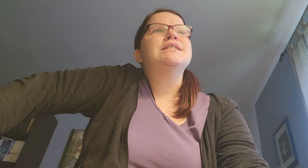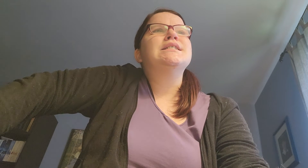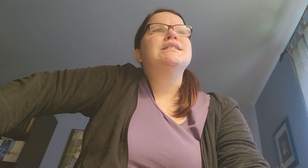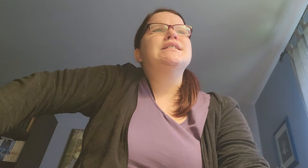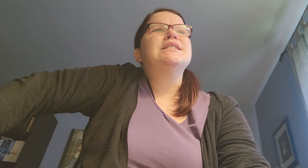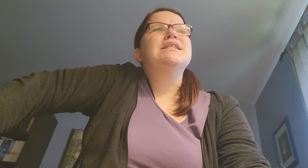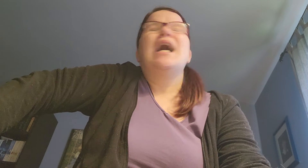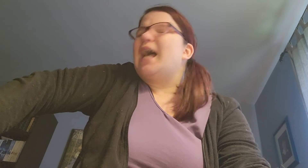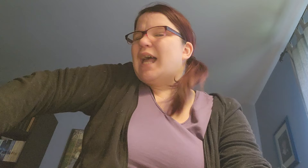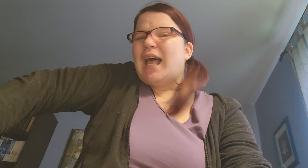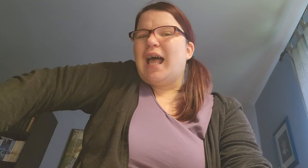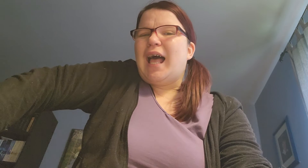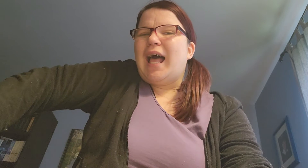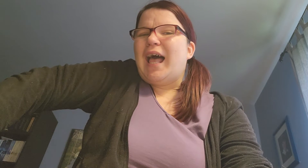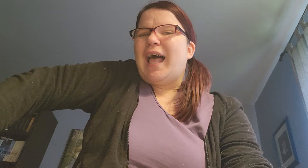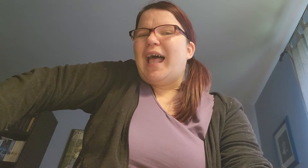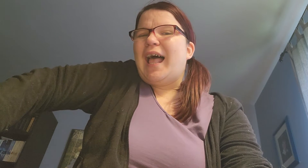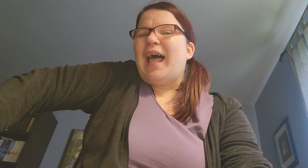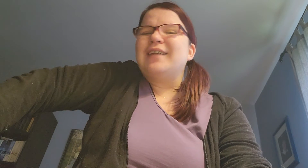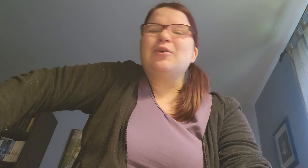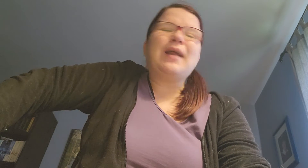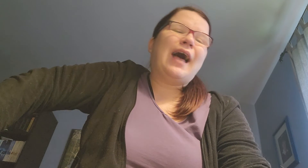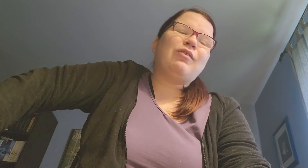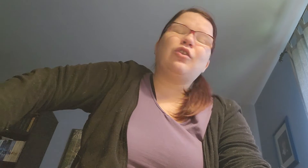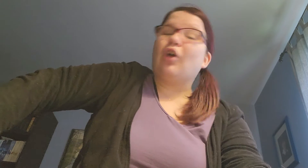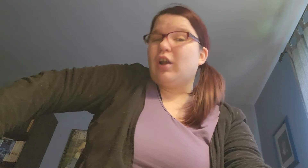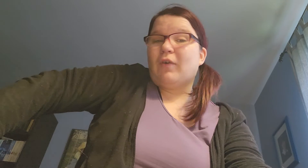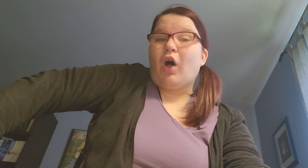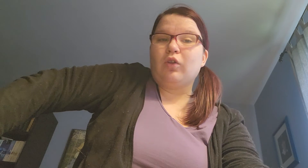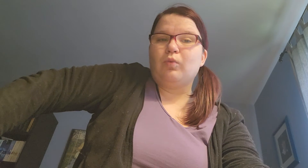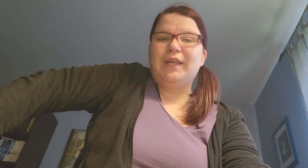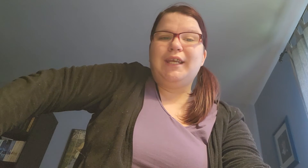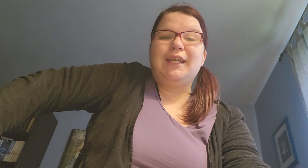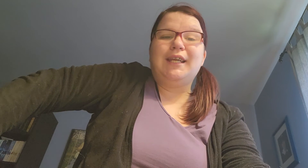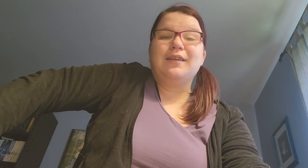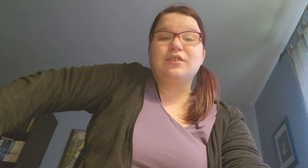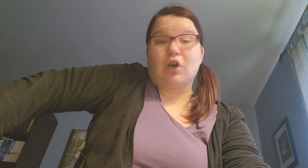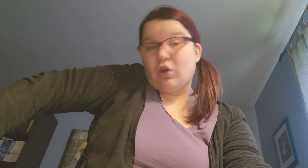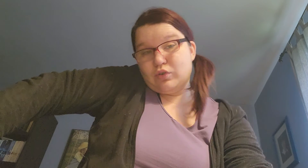But... I don't have a lot of Halloween songs.